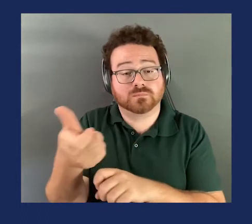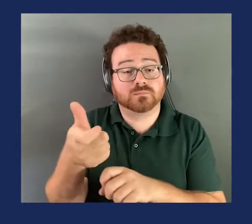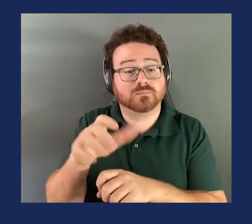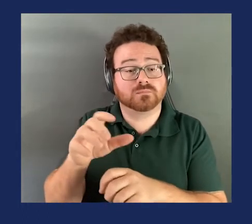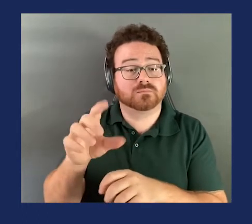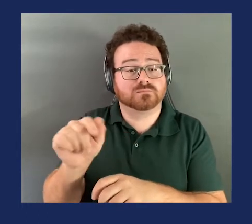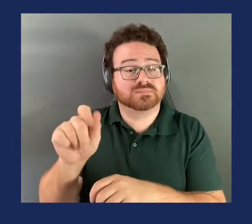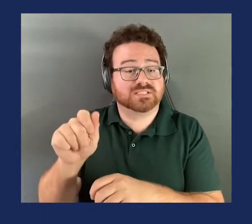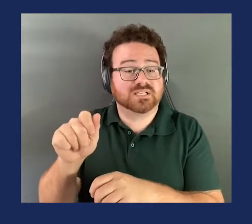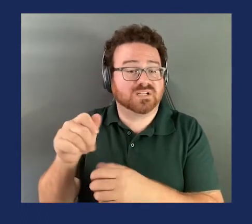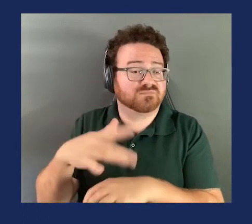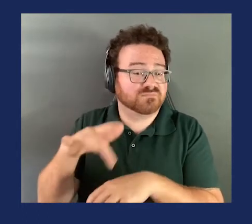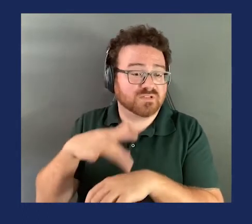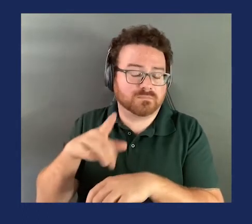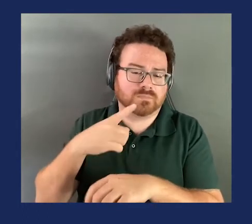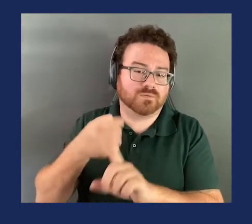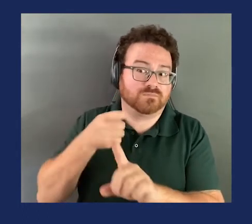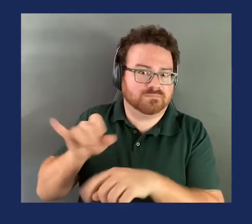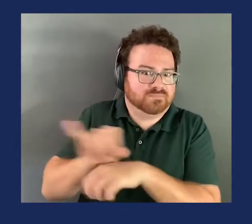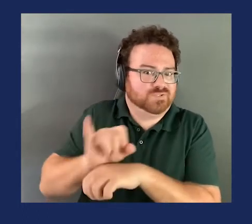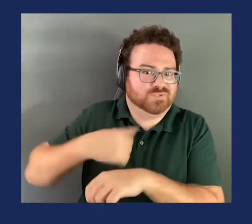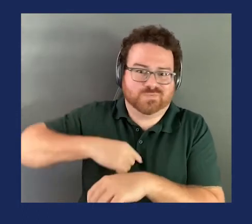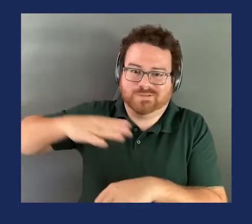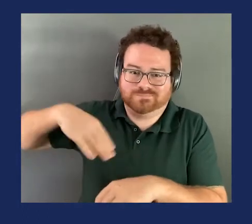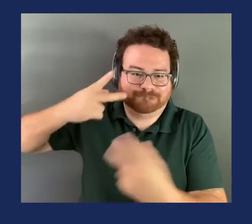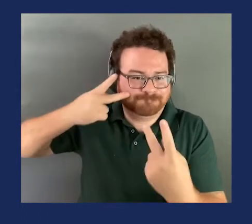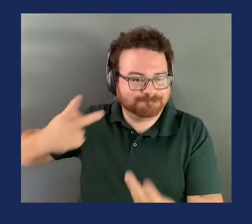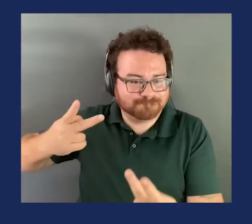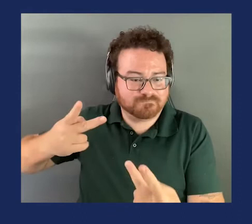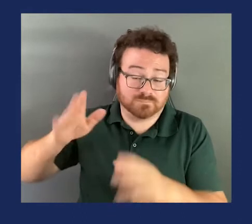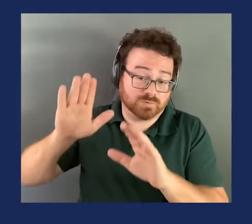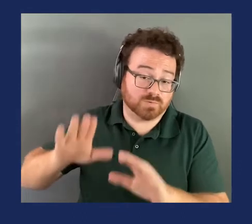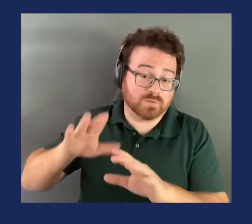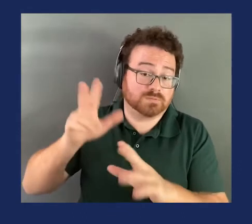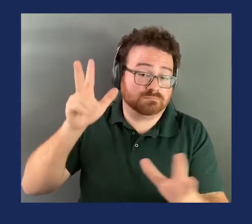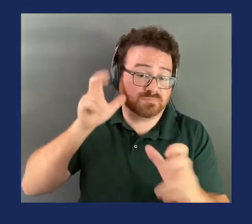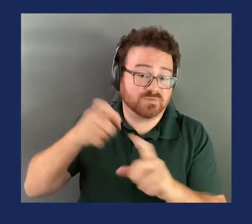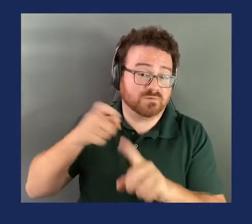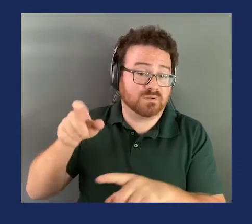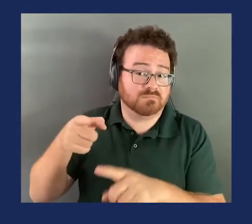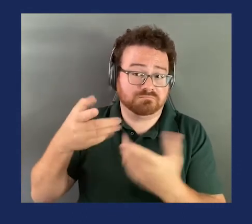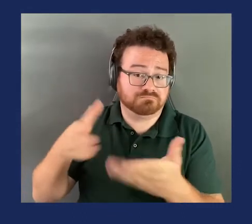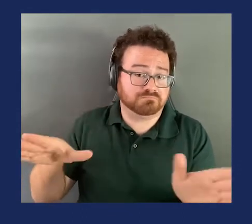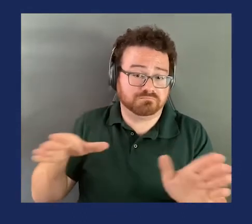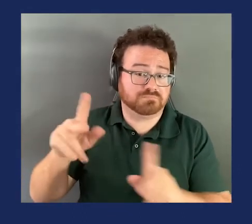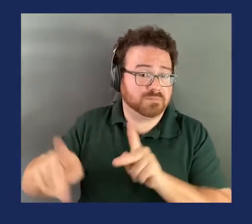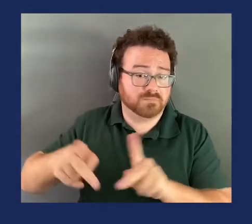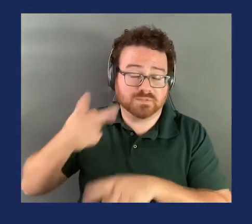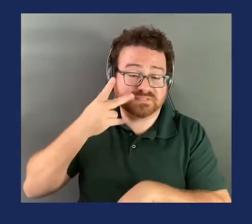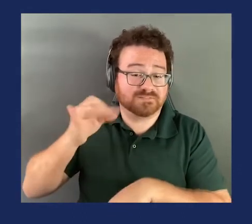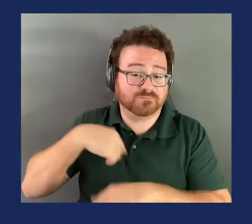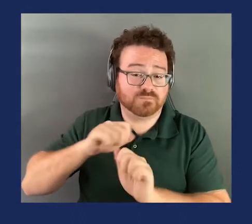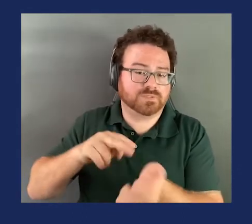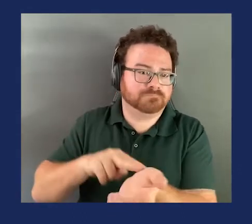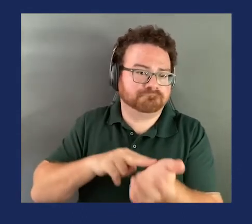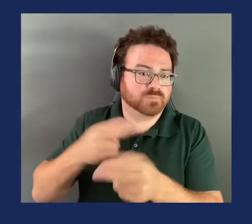including data from industry that we haven't yet seen. It'd be great to hear from the public on whether we could tap other sources of data to get an understanding of the